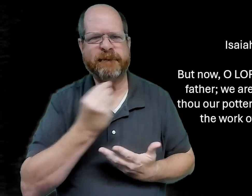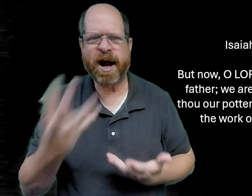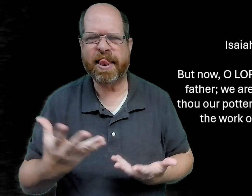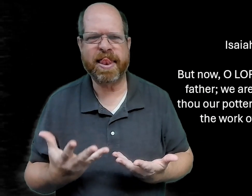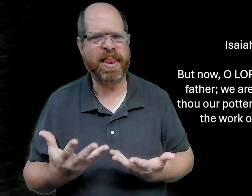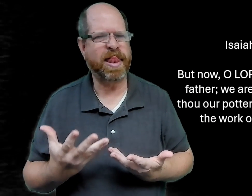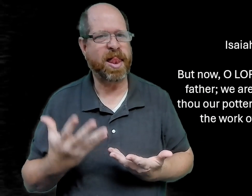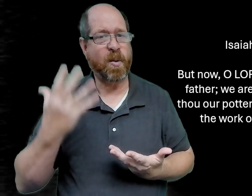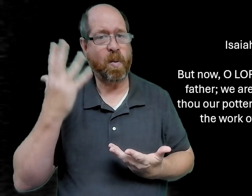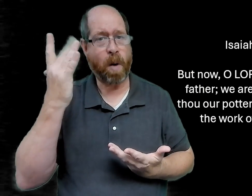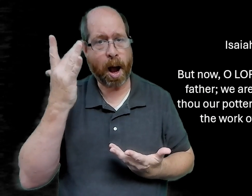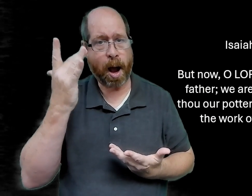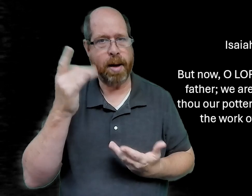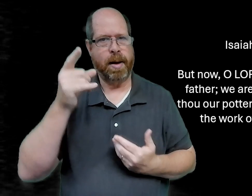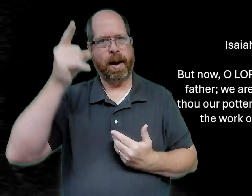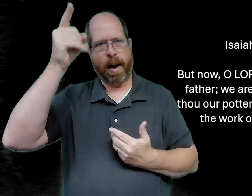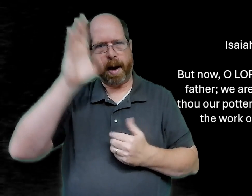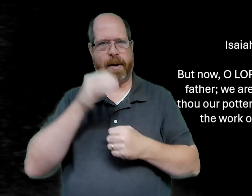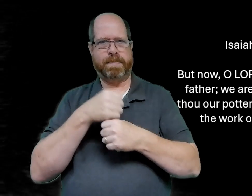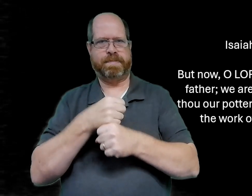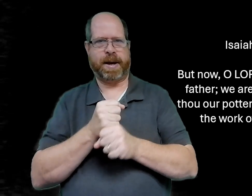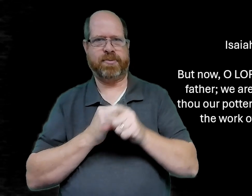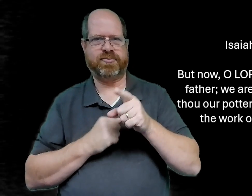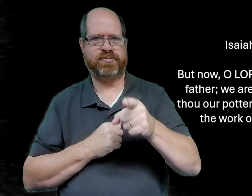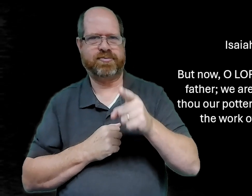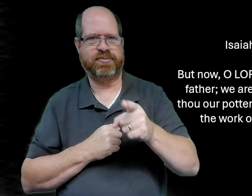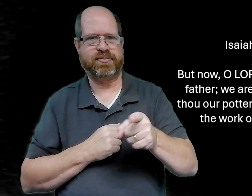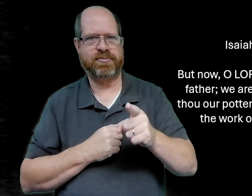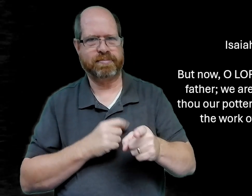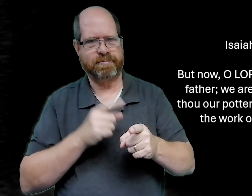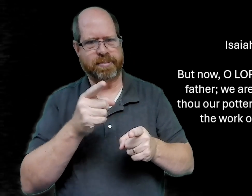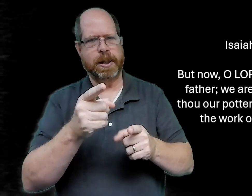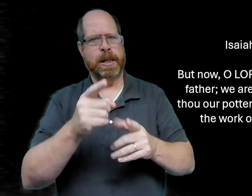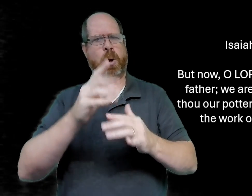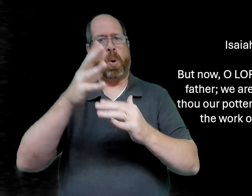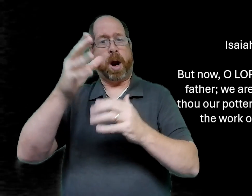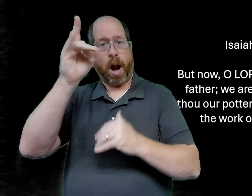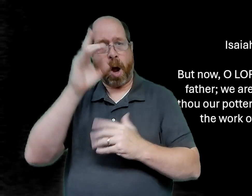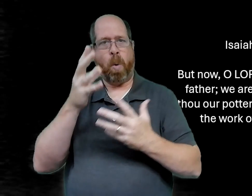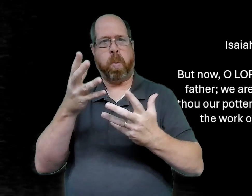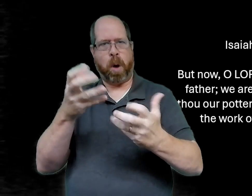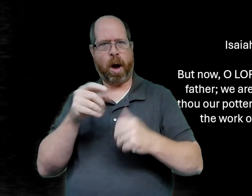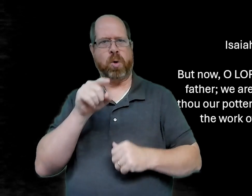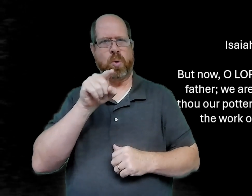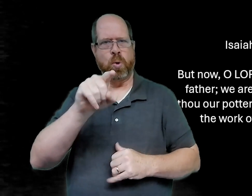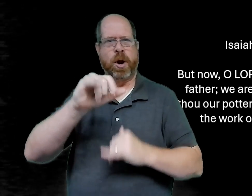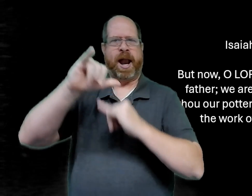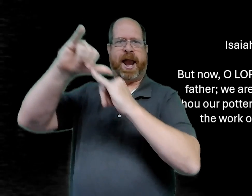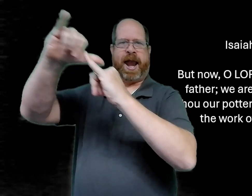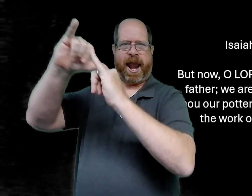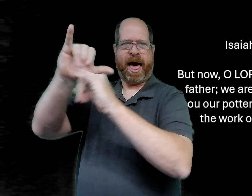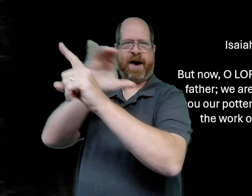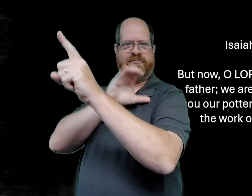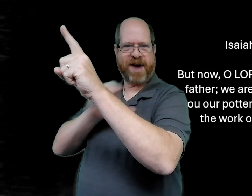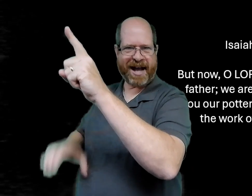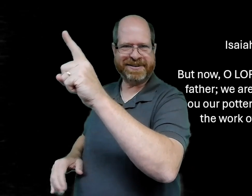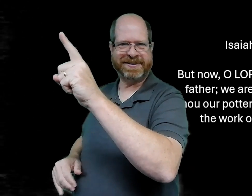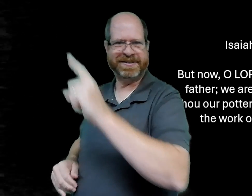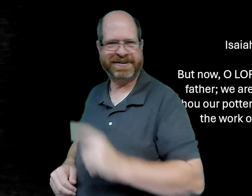it will be beautiful because god is making us god is making you and he wants you to be